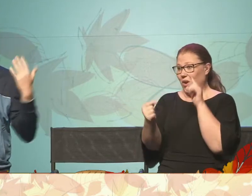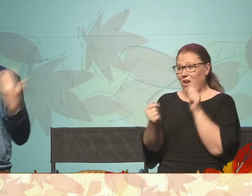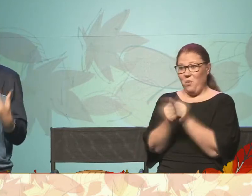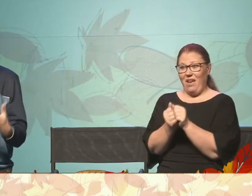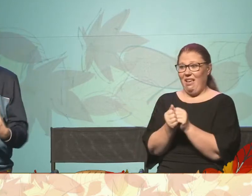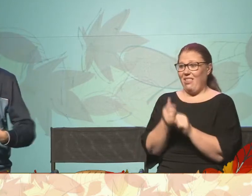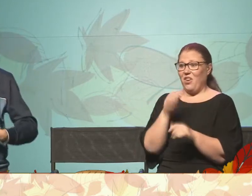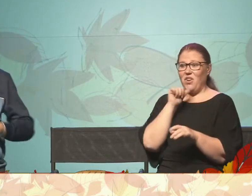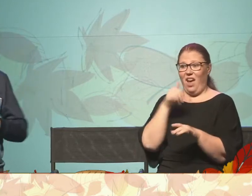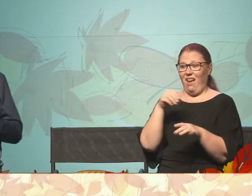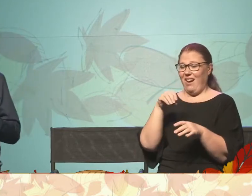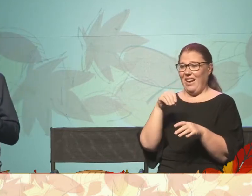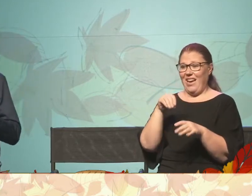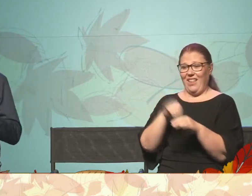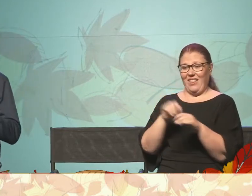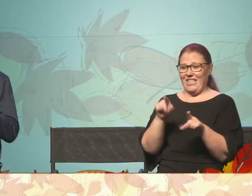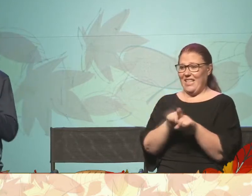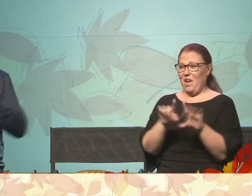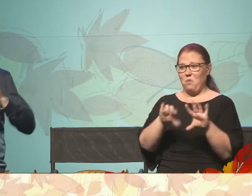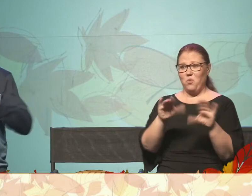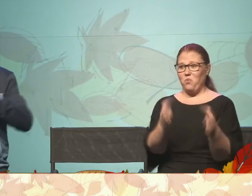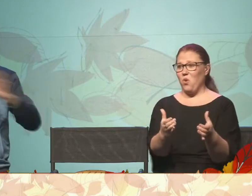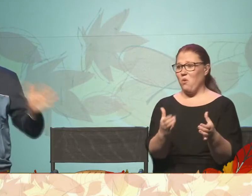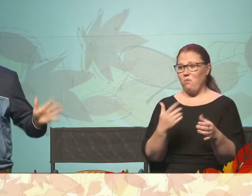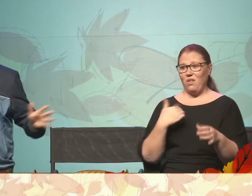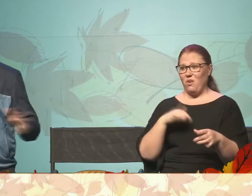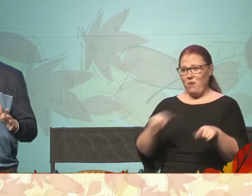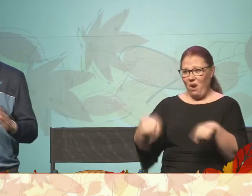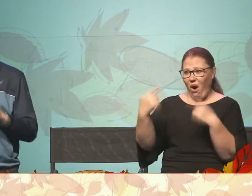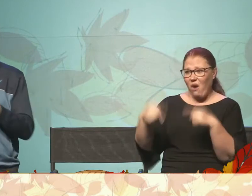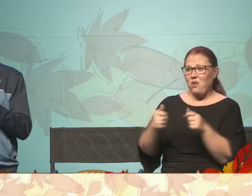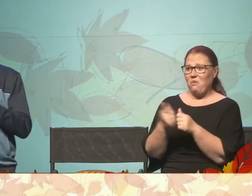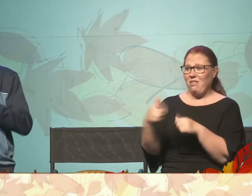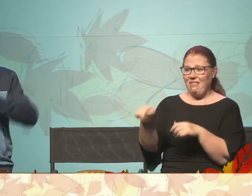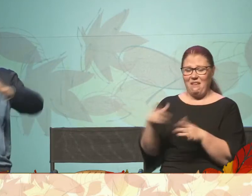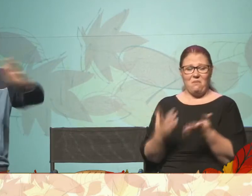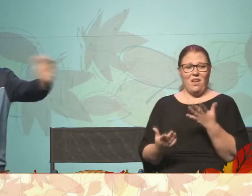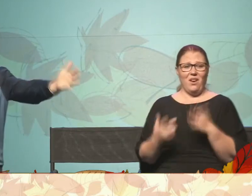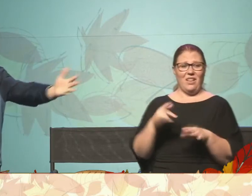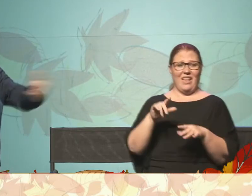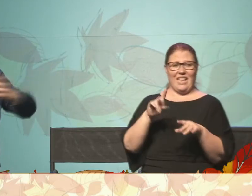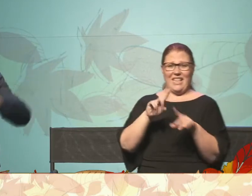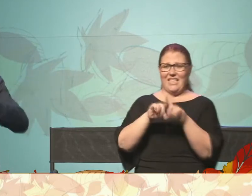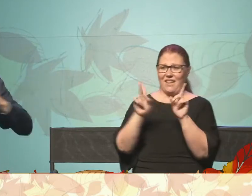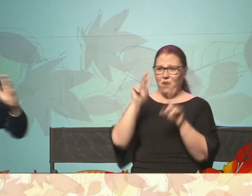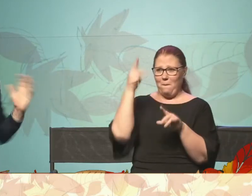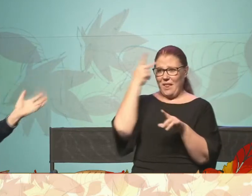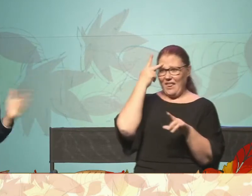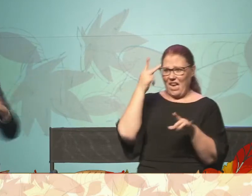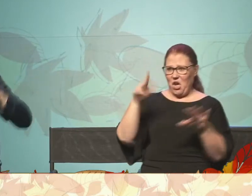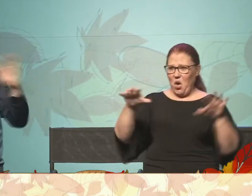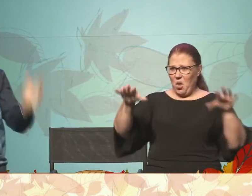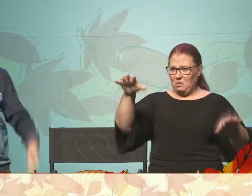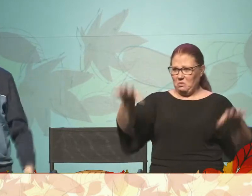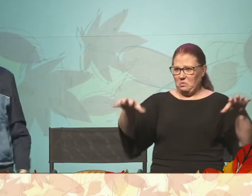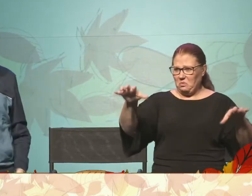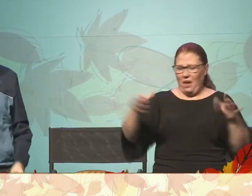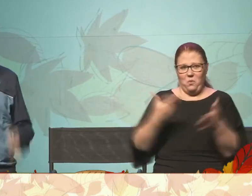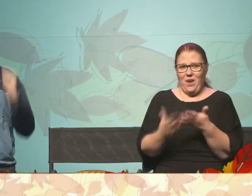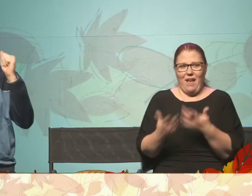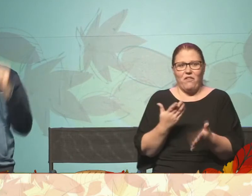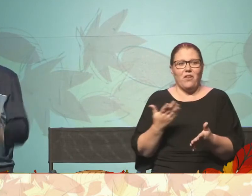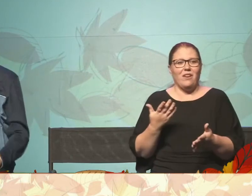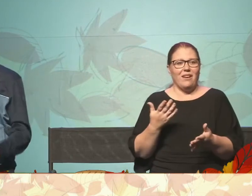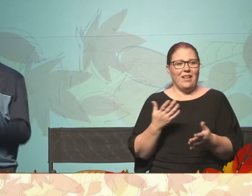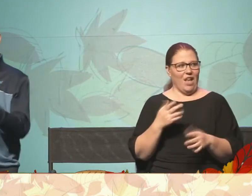same tribe that we argue with, and we would be on different political sides, we'd on different economics, whatever it might be.